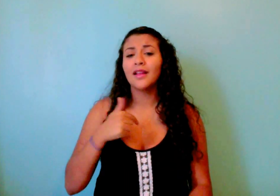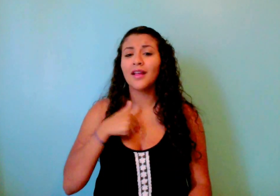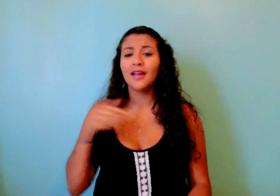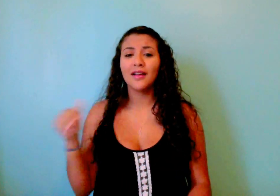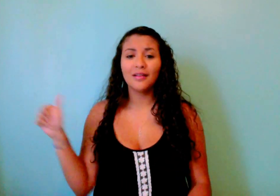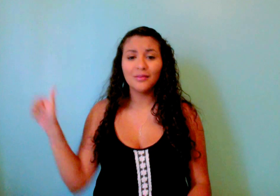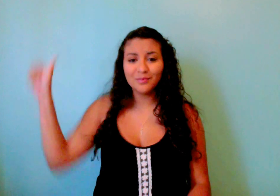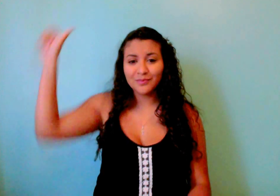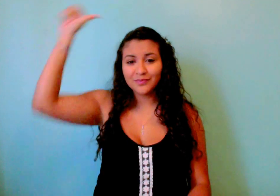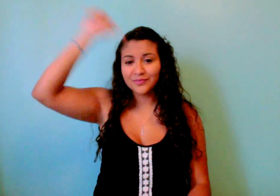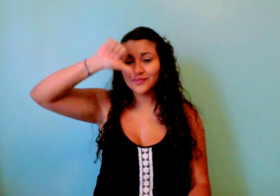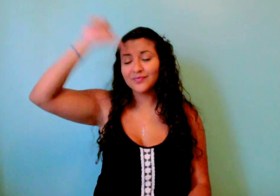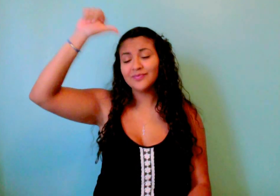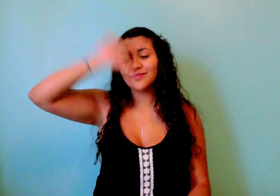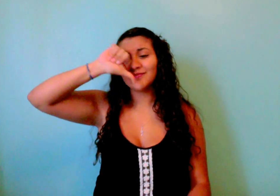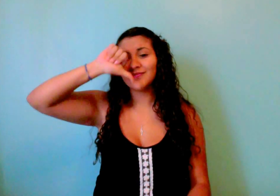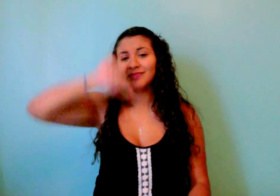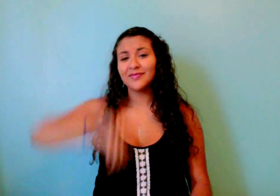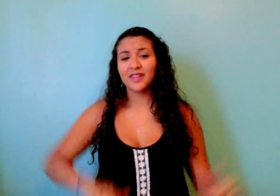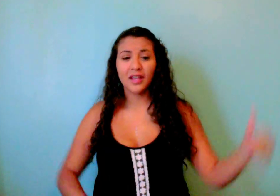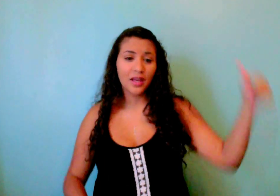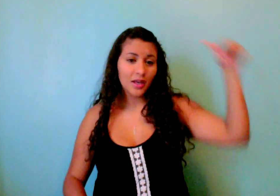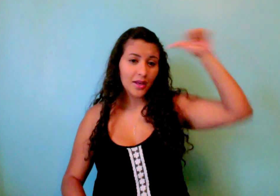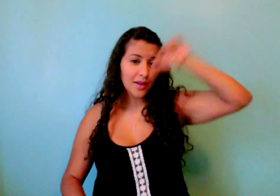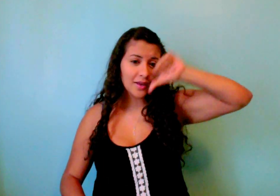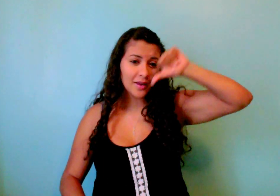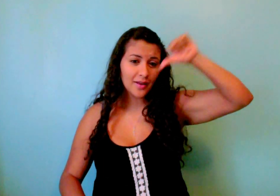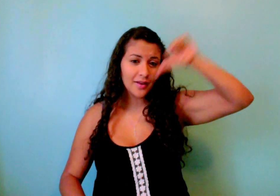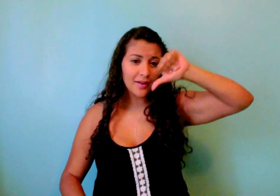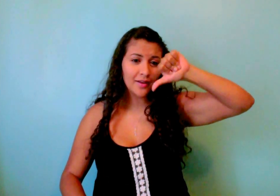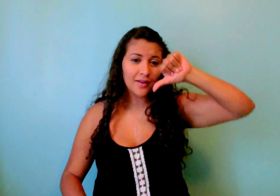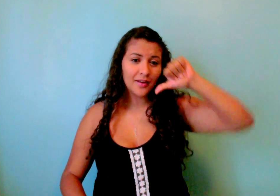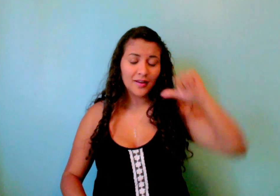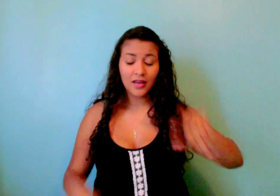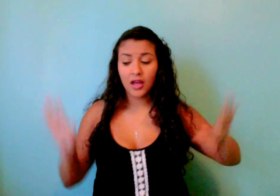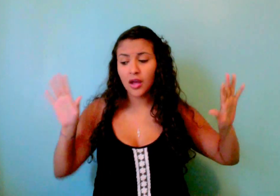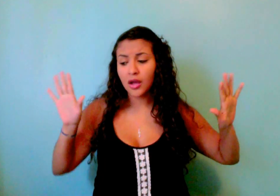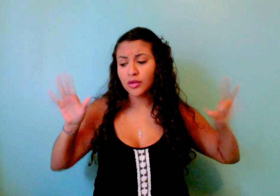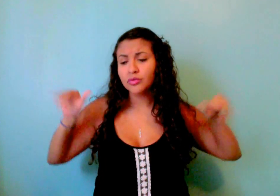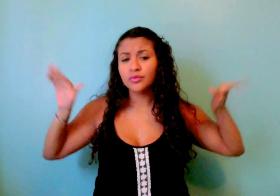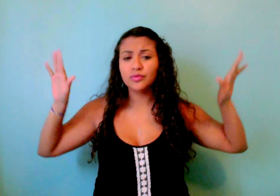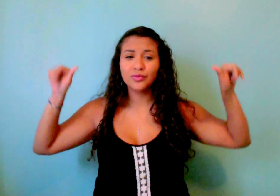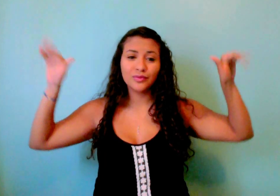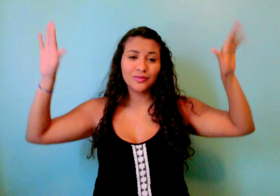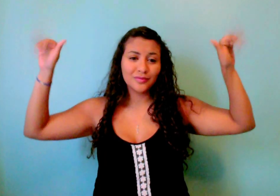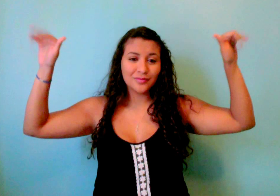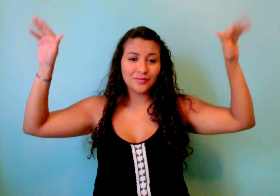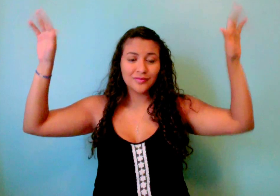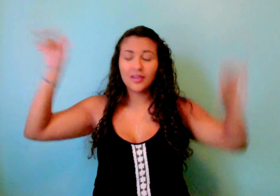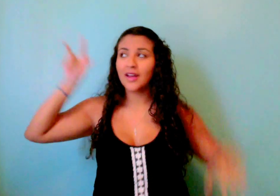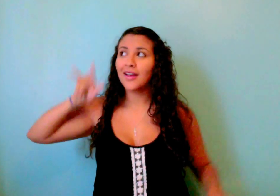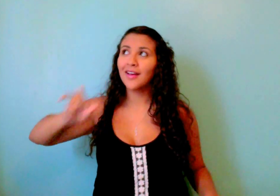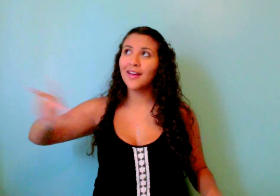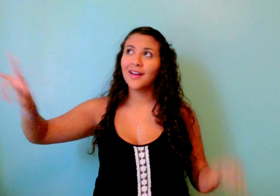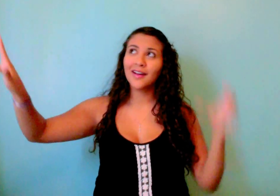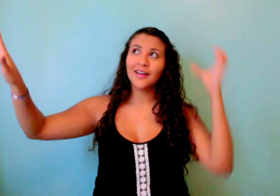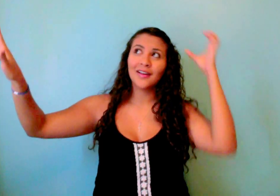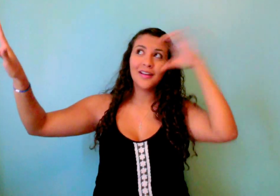I'm intoxicated Intoxicated To the sky, flying high Take me to the